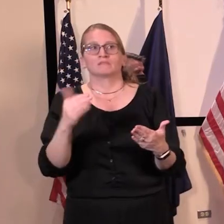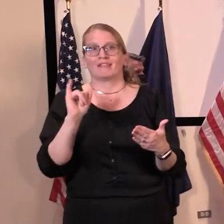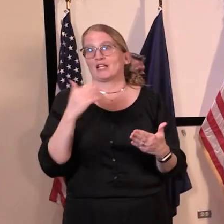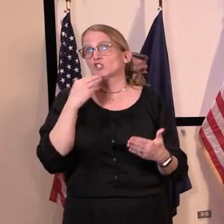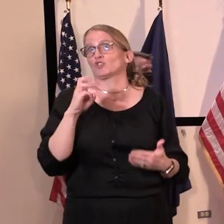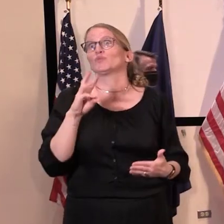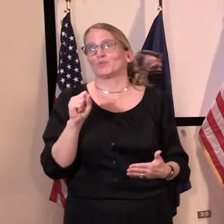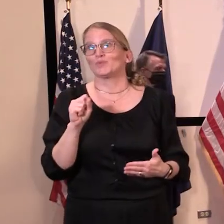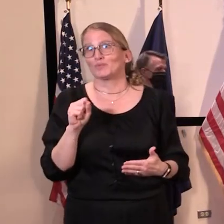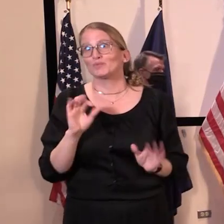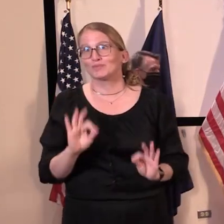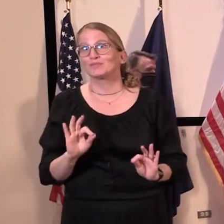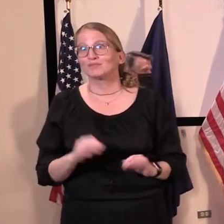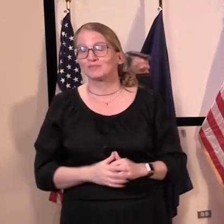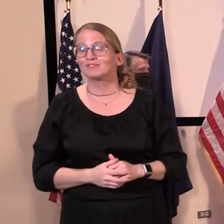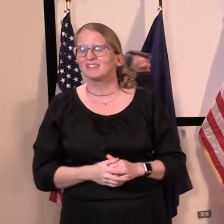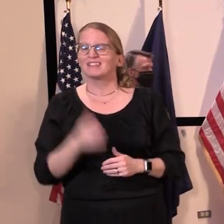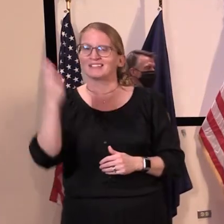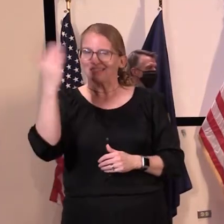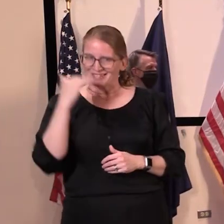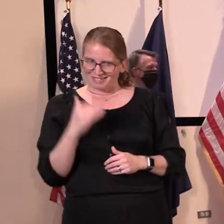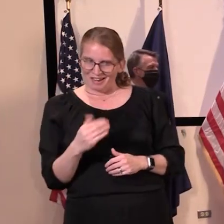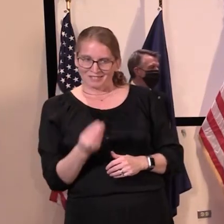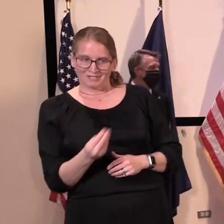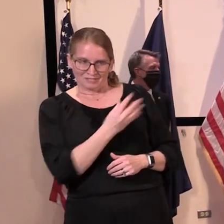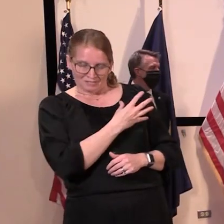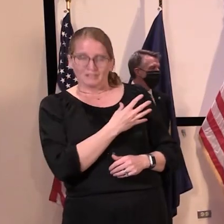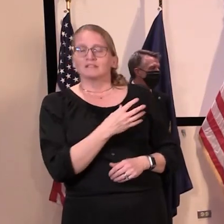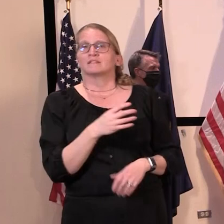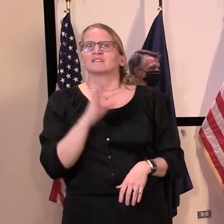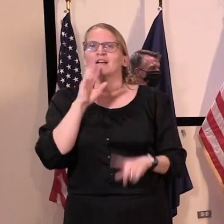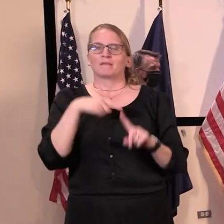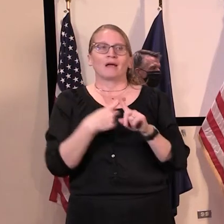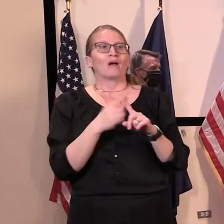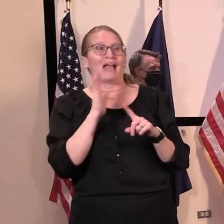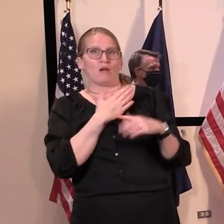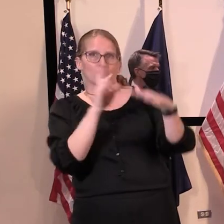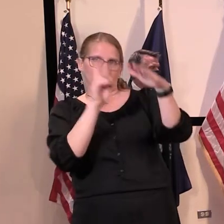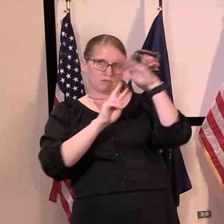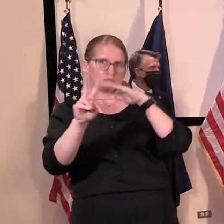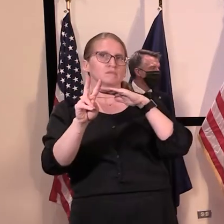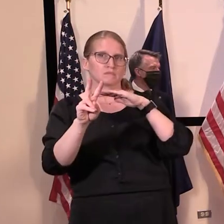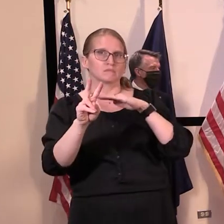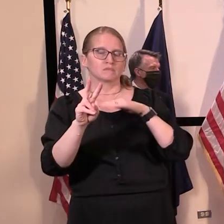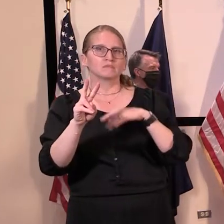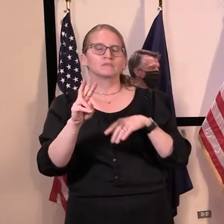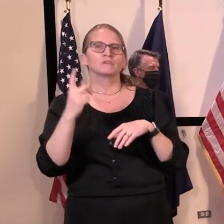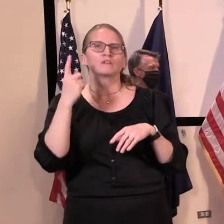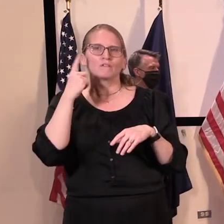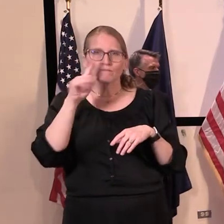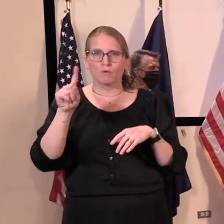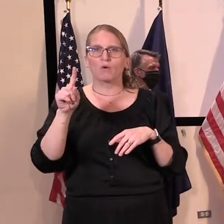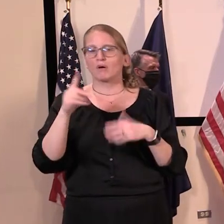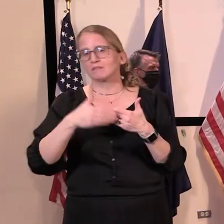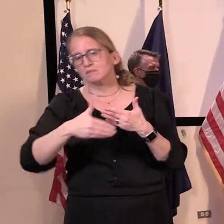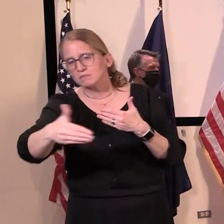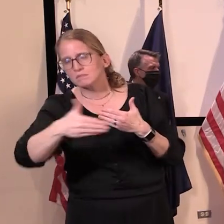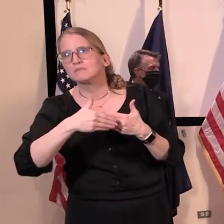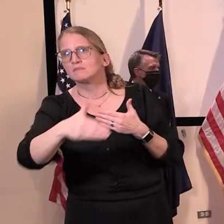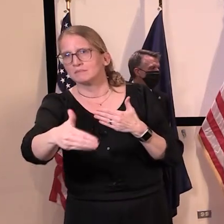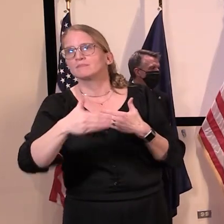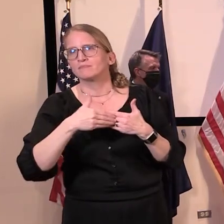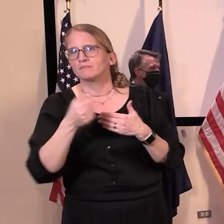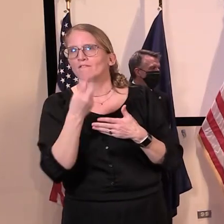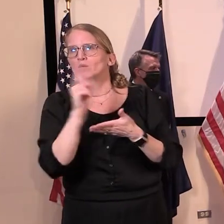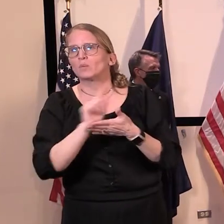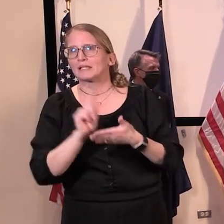Our next slide will show our hospital, will show actually our forecasting for the time period ahead. You can